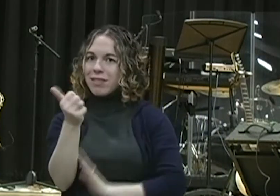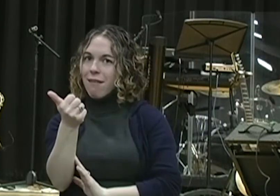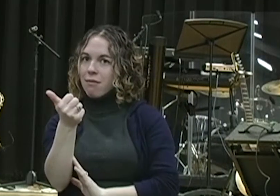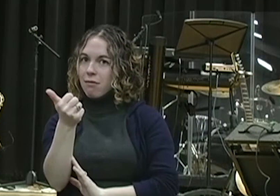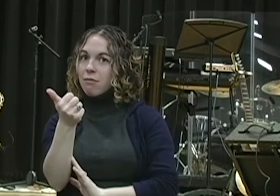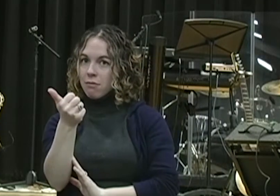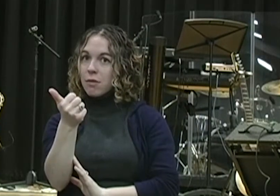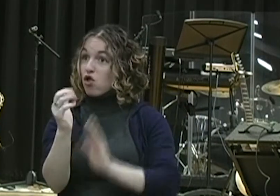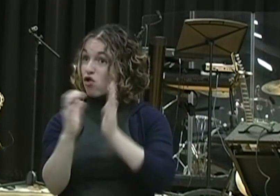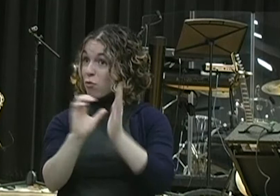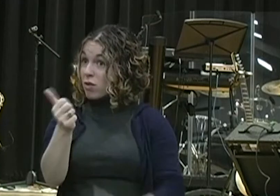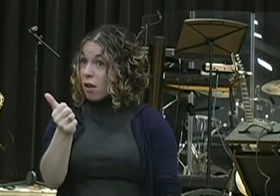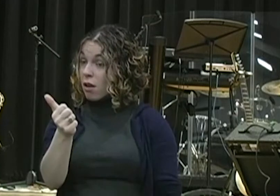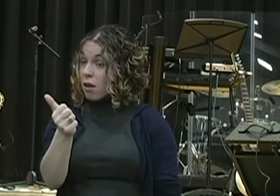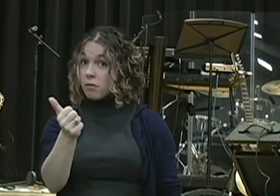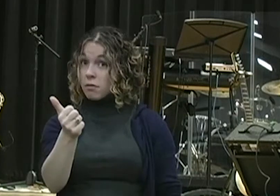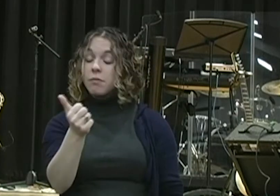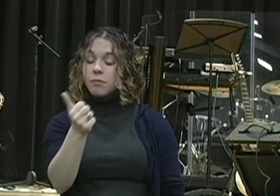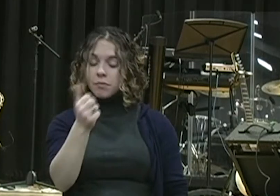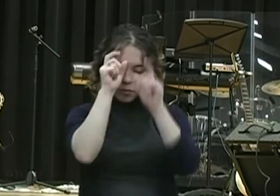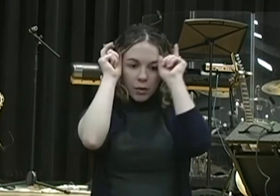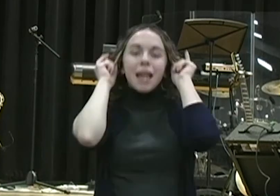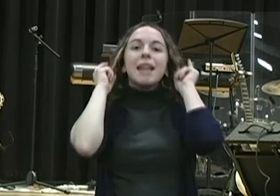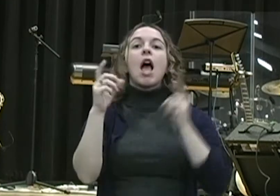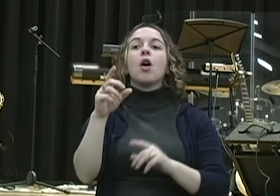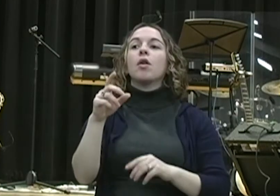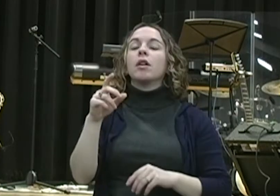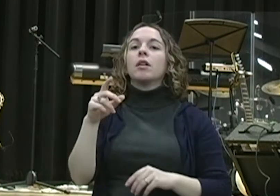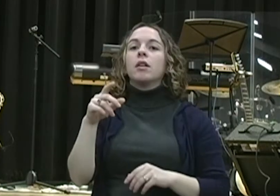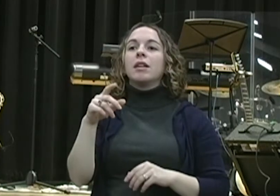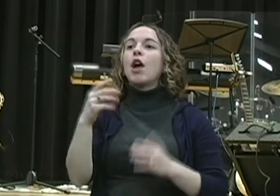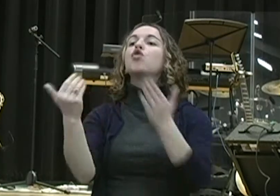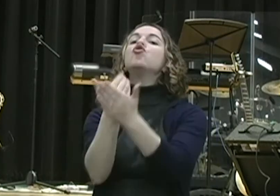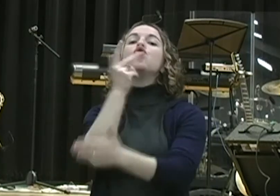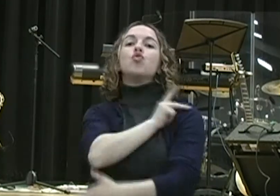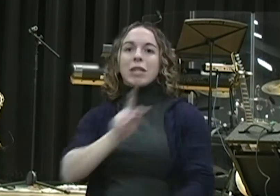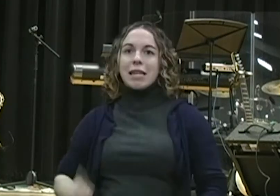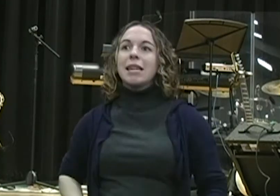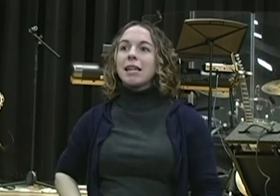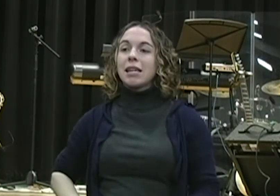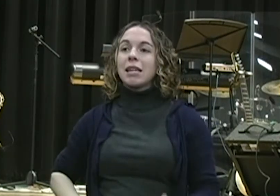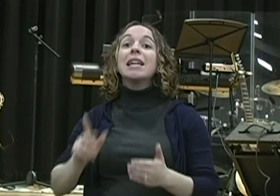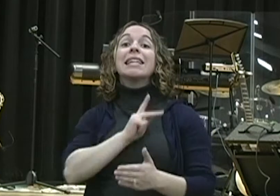see it's now a new king. It's in the third year of King Cyrus, the king of Persia.